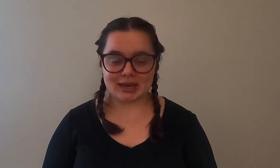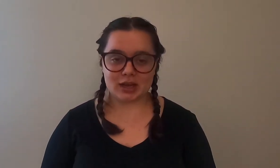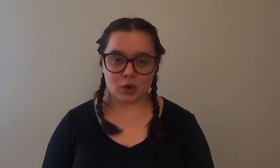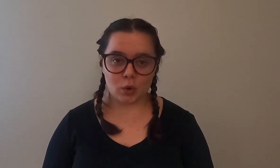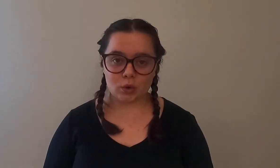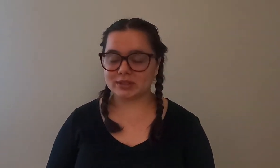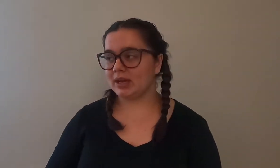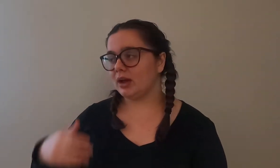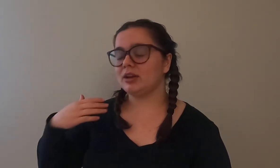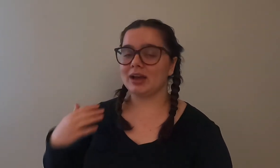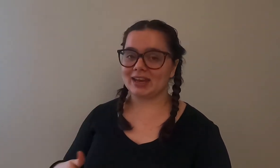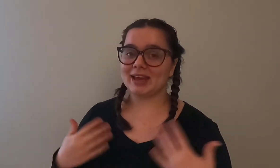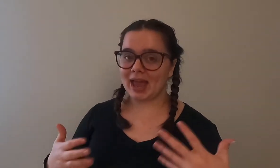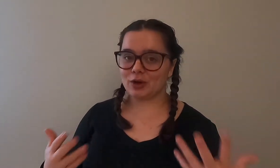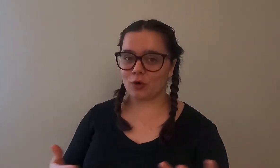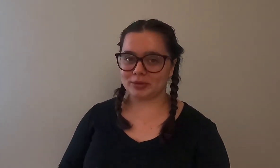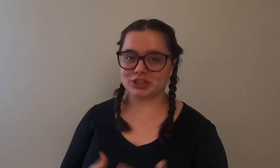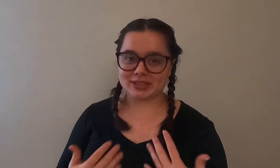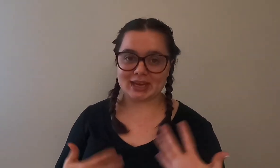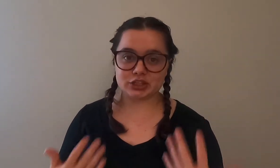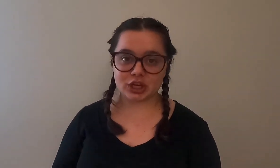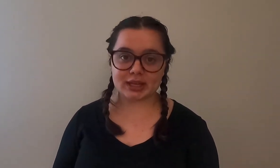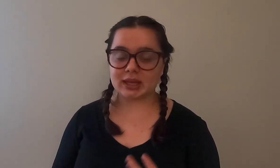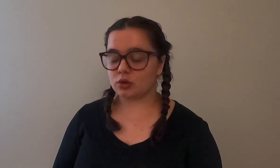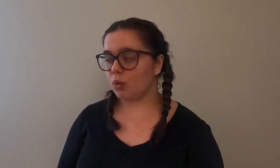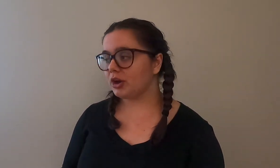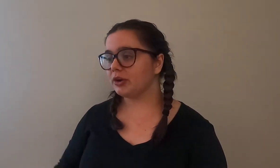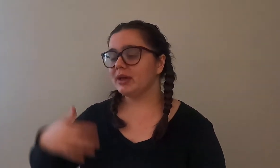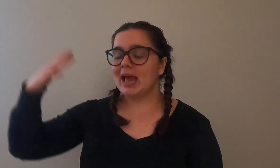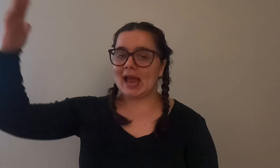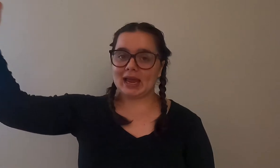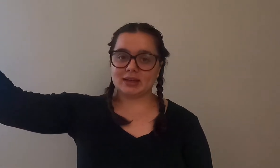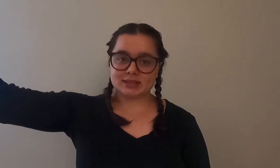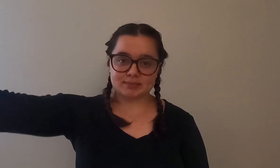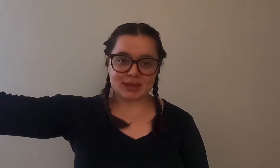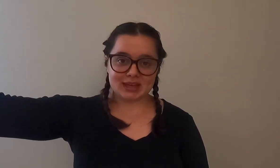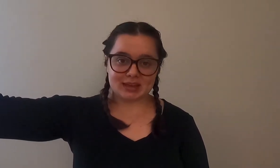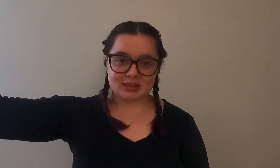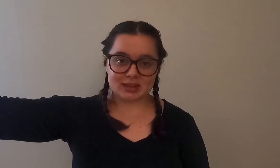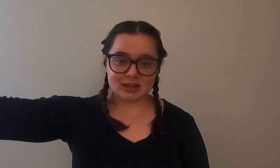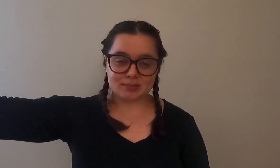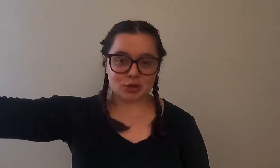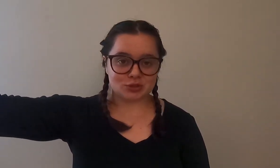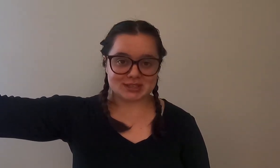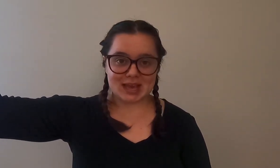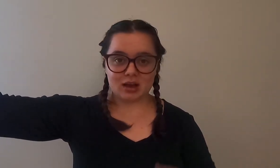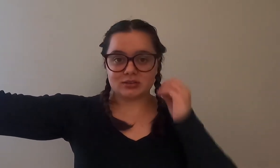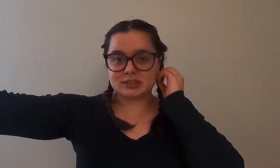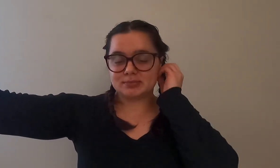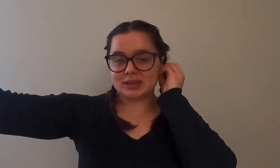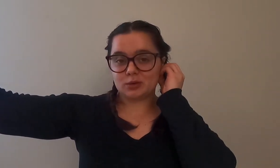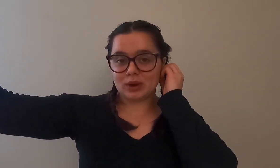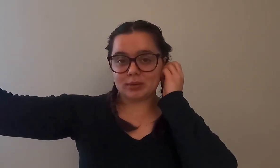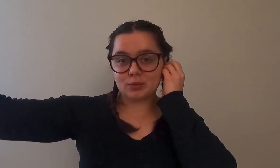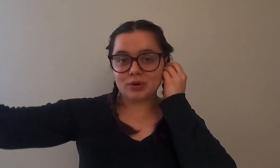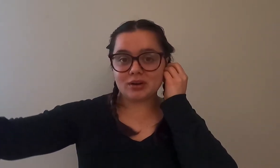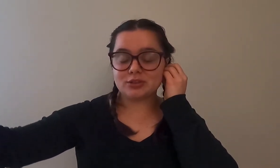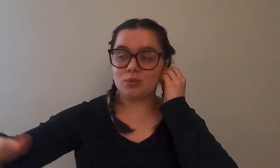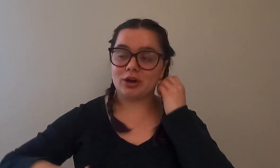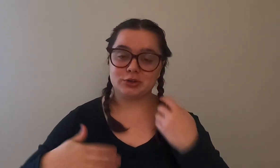getting a cold not getting a cold but just getting chilly in the water and being in the Puget Sound being where we were the water